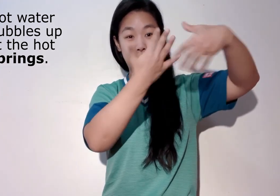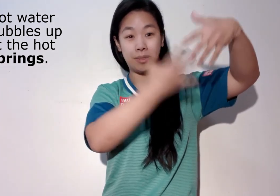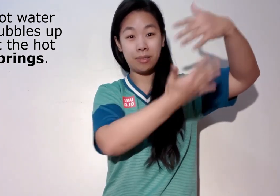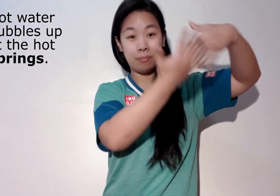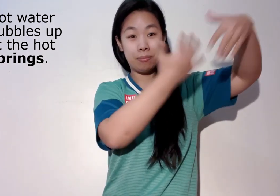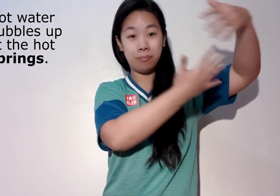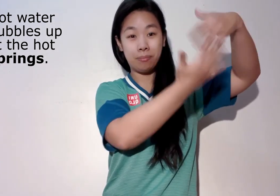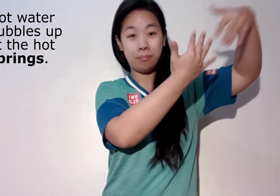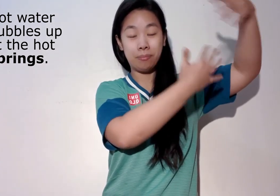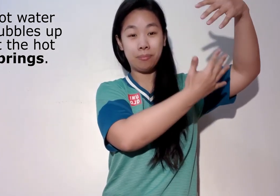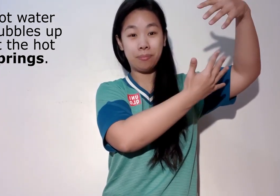steam escapes.